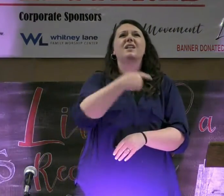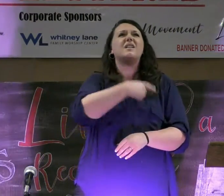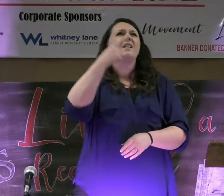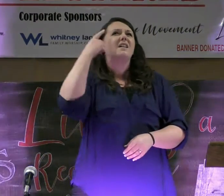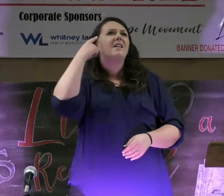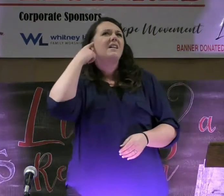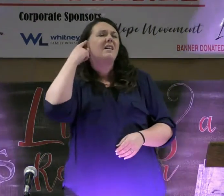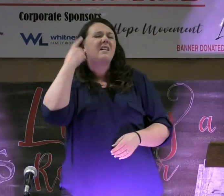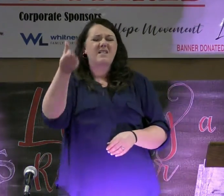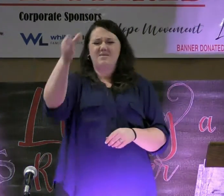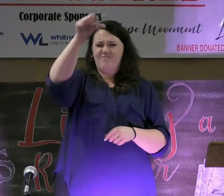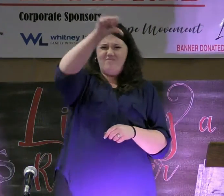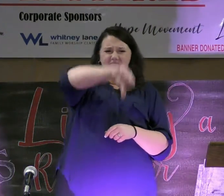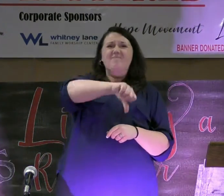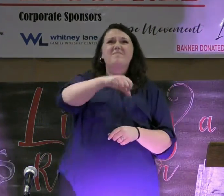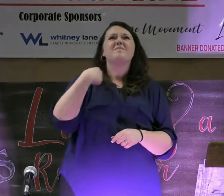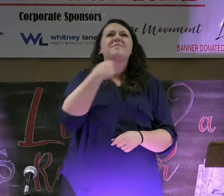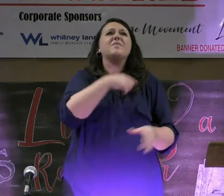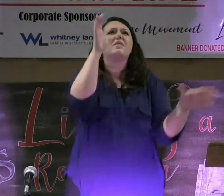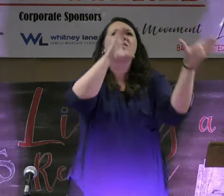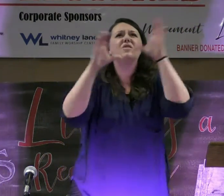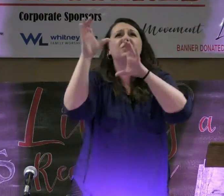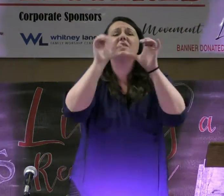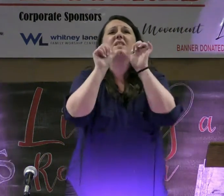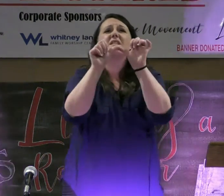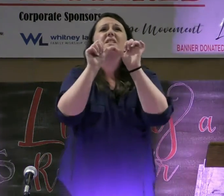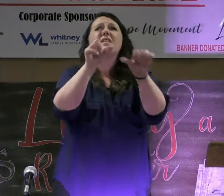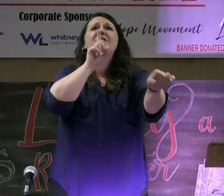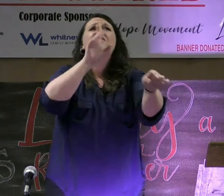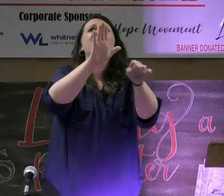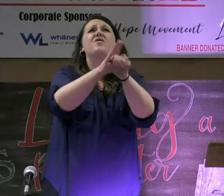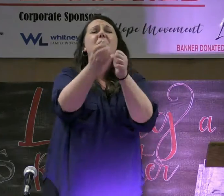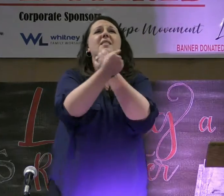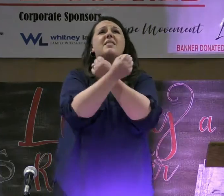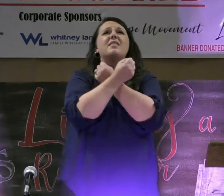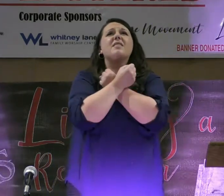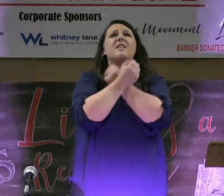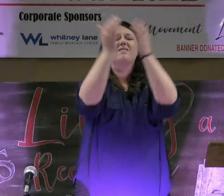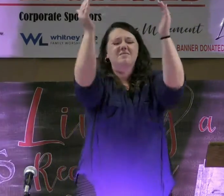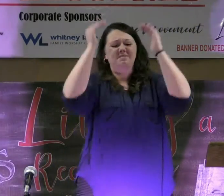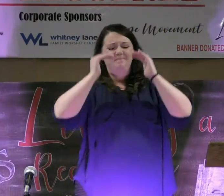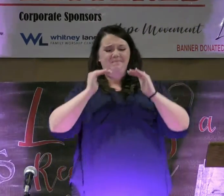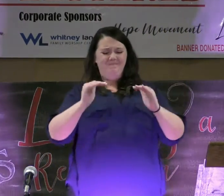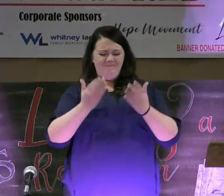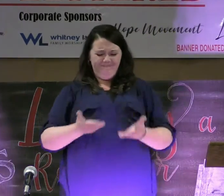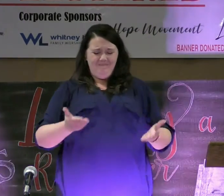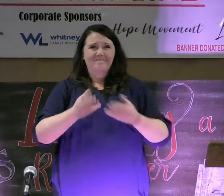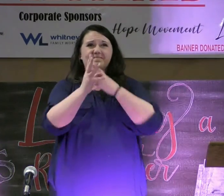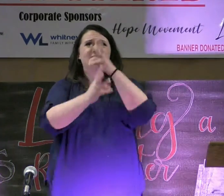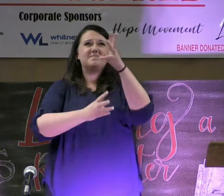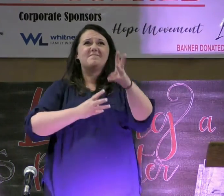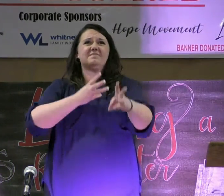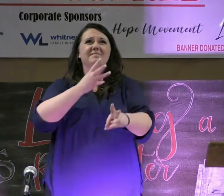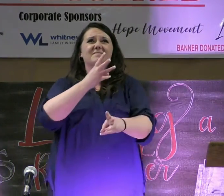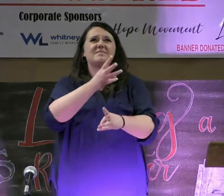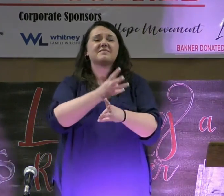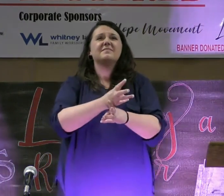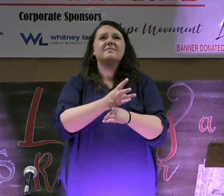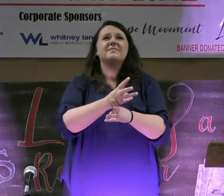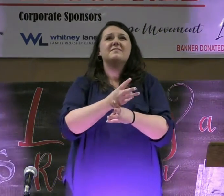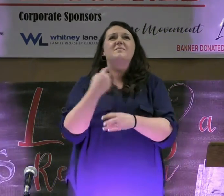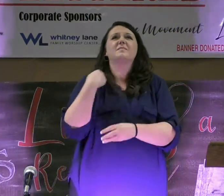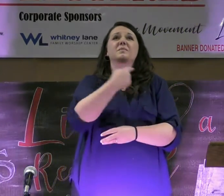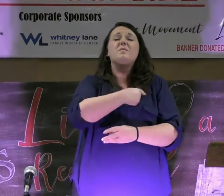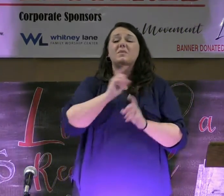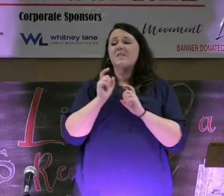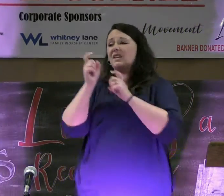heard rejected. When we've looked for infinite, affirming love through lesser, physical, fleshly versions. When we